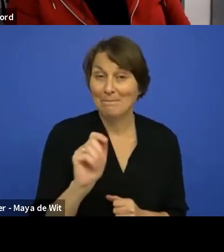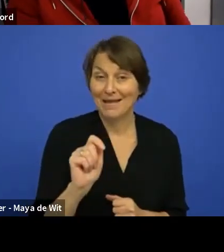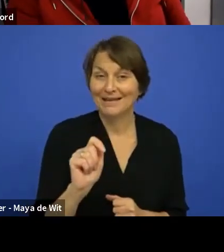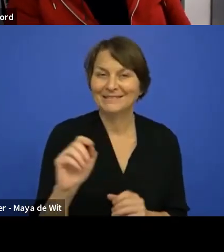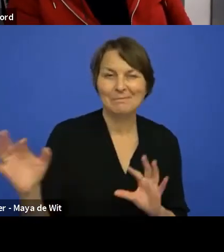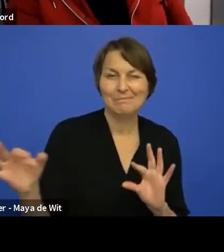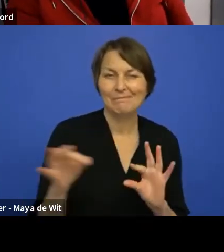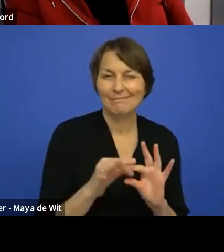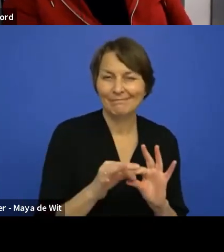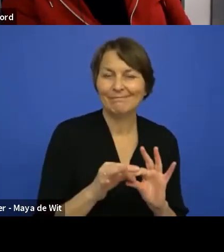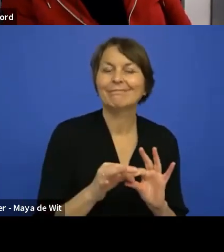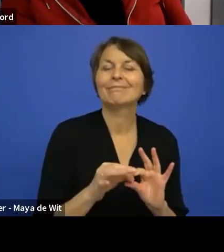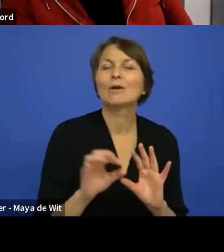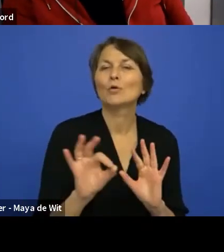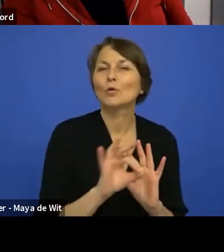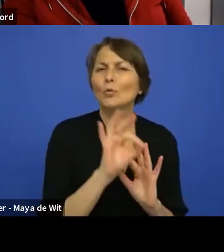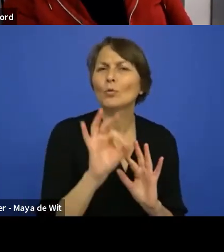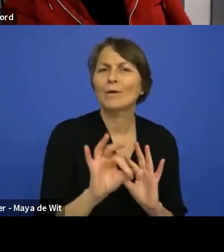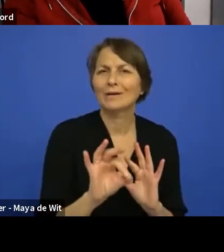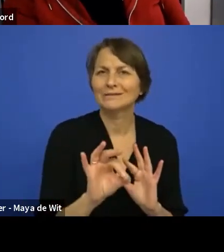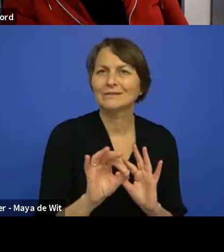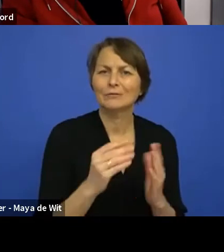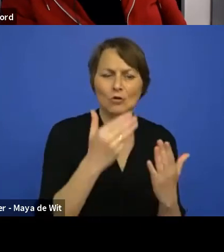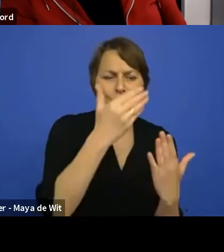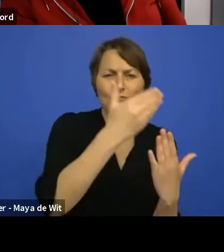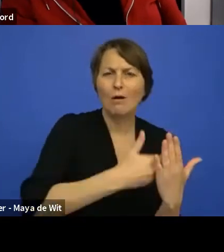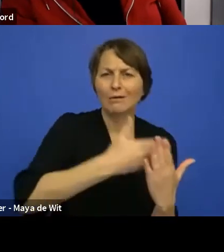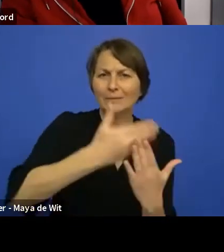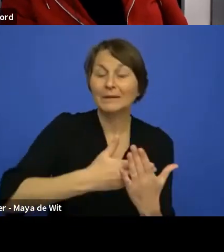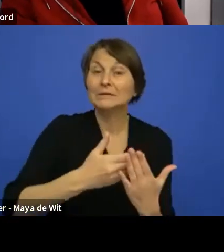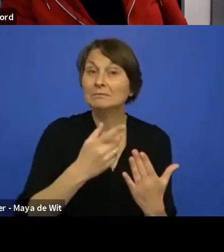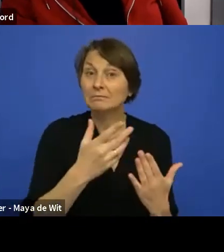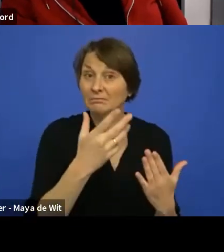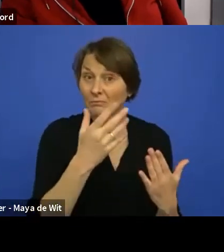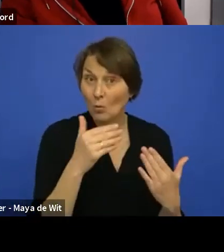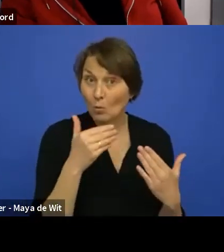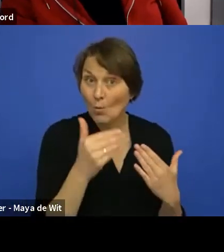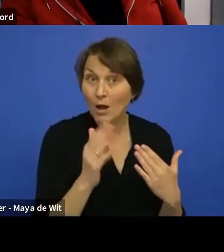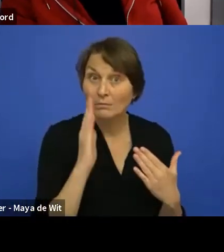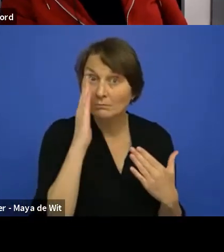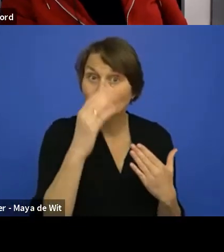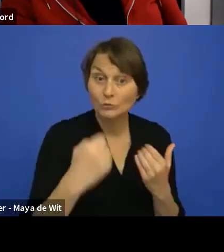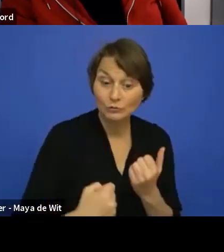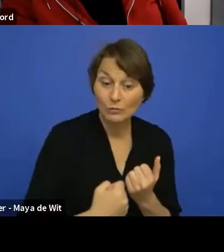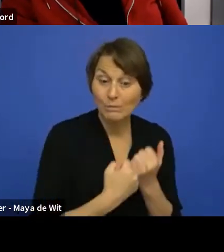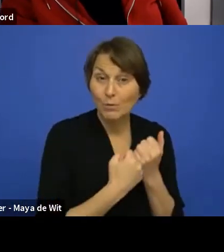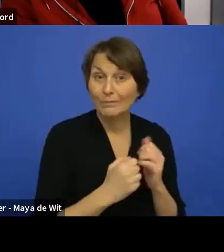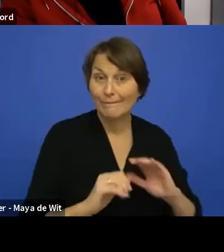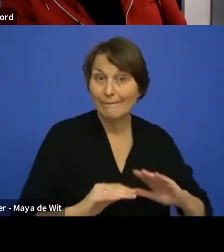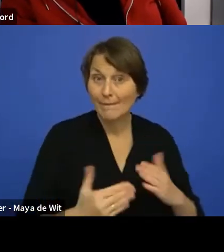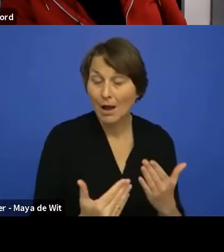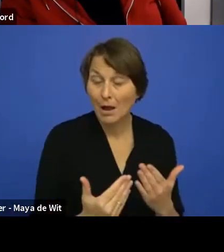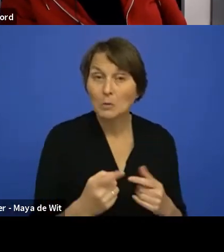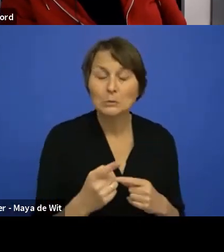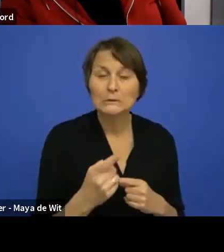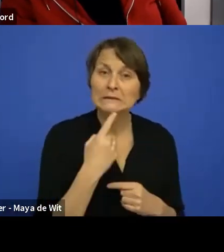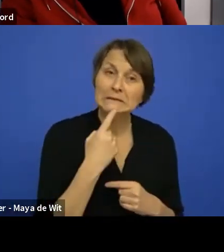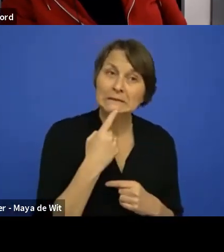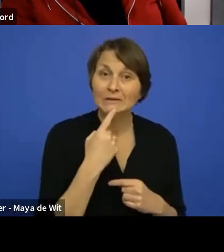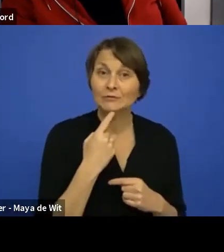well around what kind of support will there be in the future? Do we think for potentially package developers or agencies,